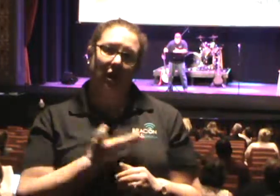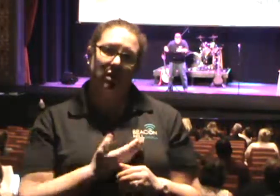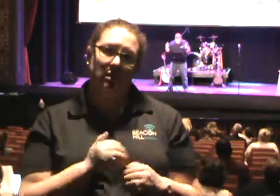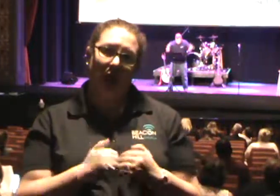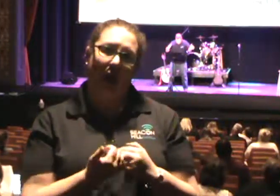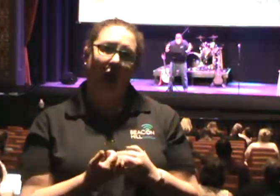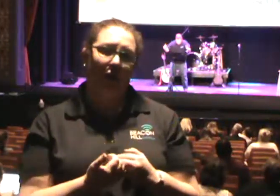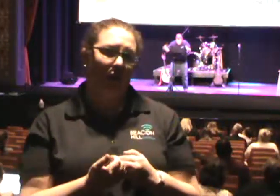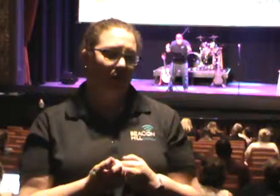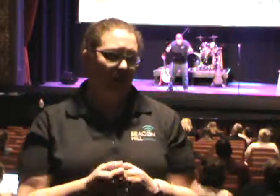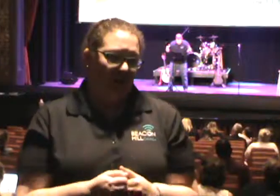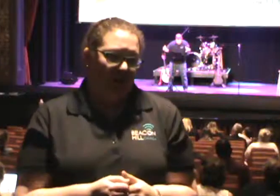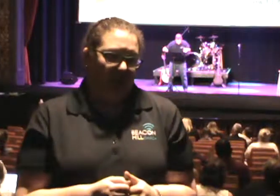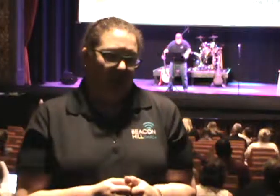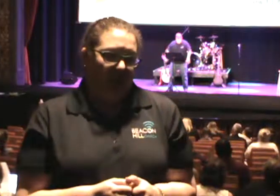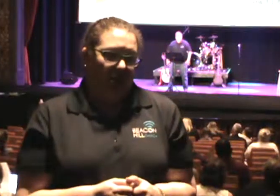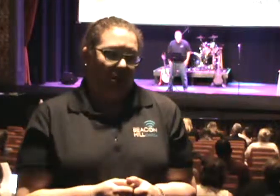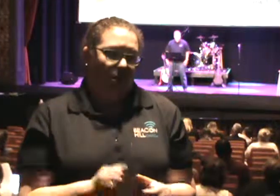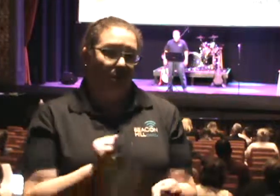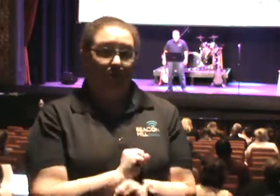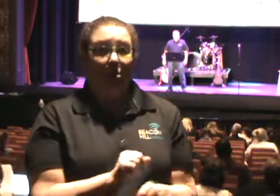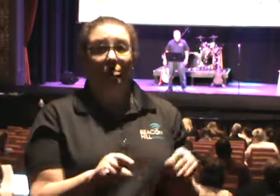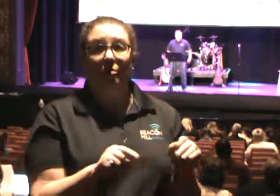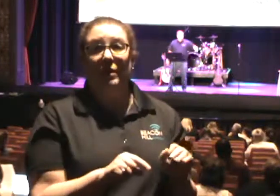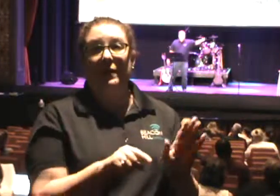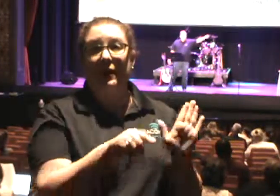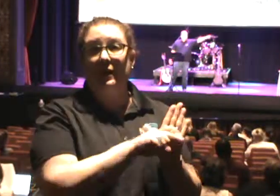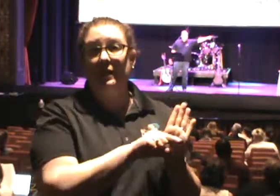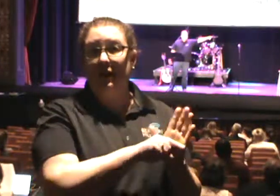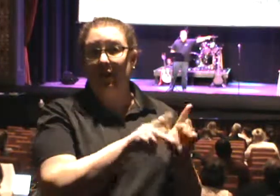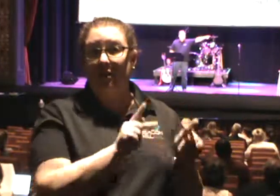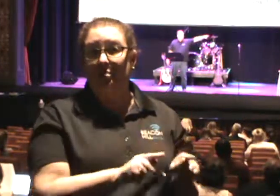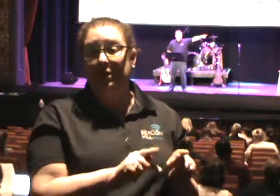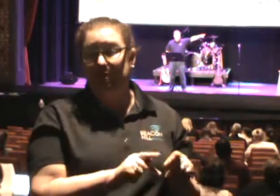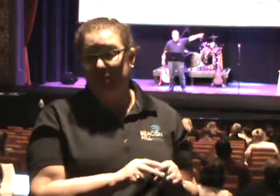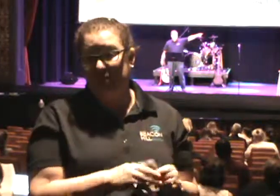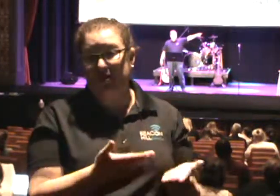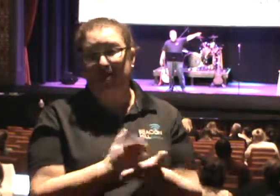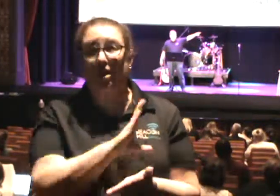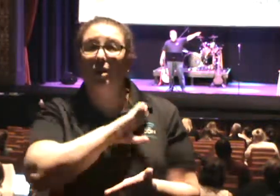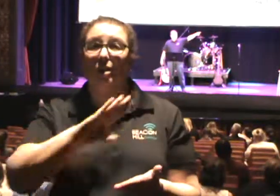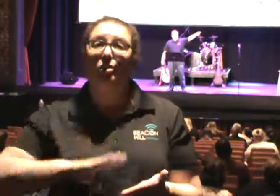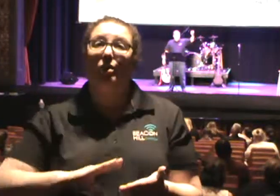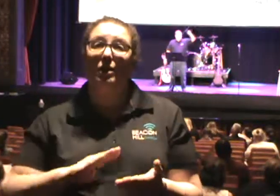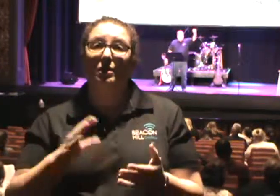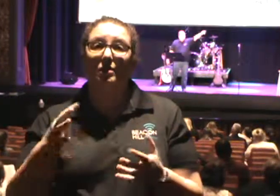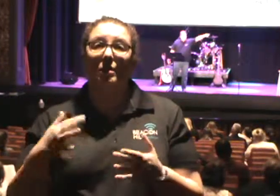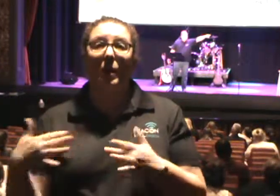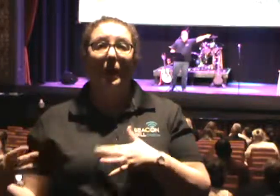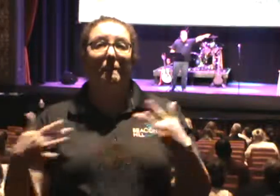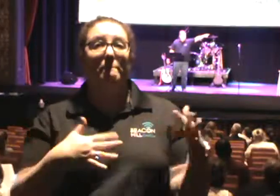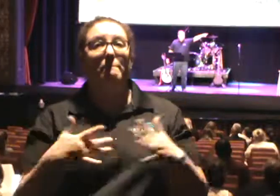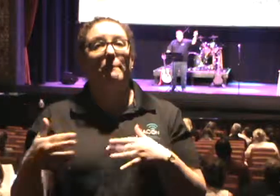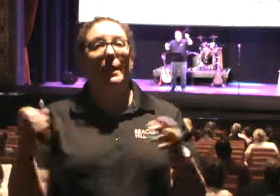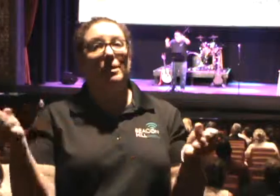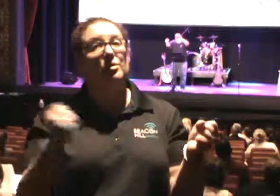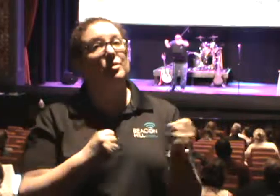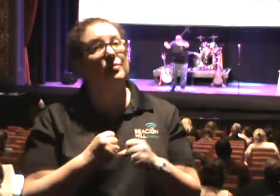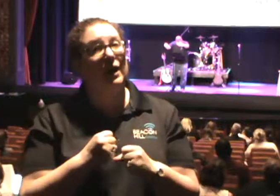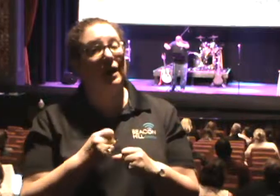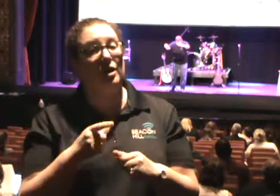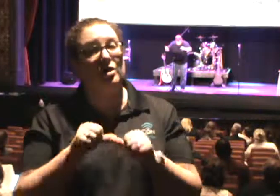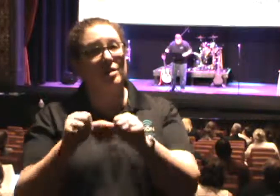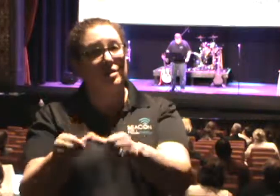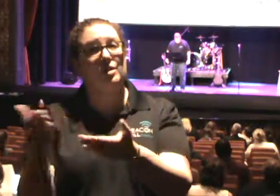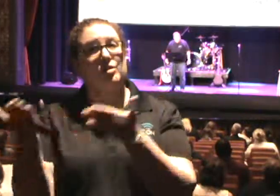Christ, but by being for a wake-up call on Judgment Day. He says, let Christ fight your battles. Let Christ fight your battles. You keep